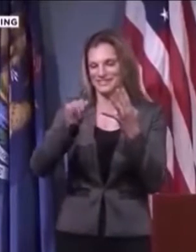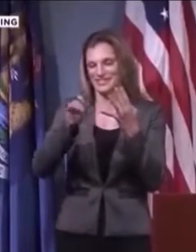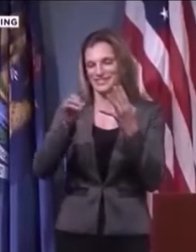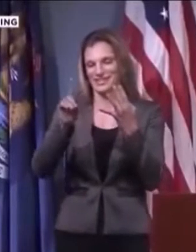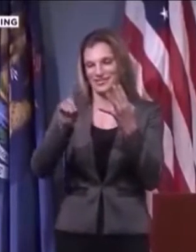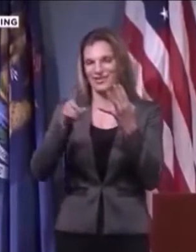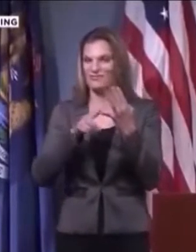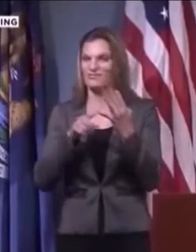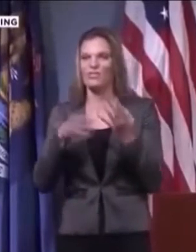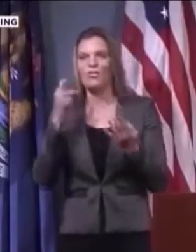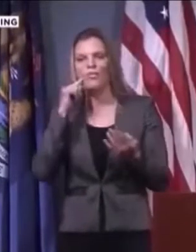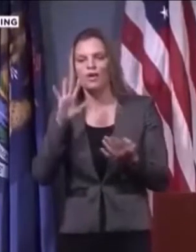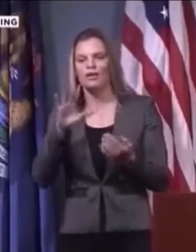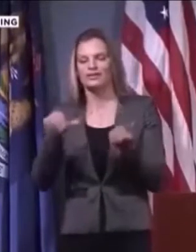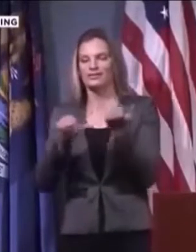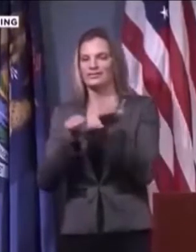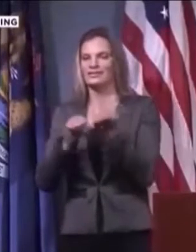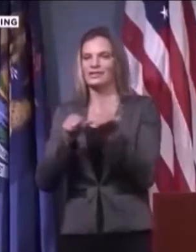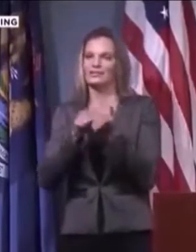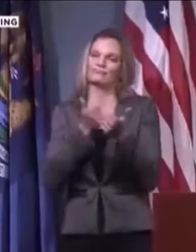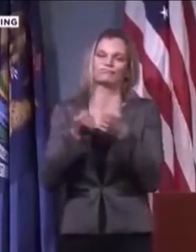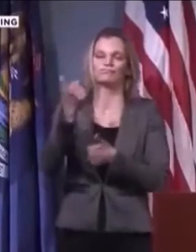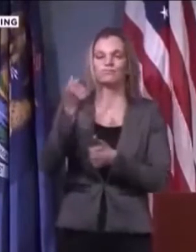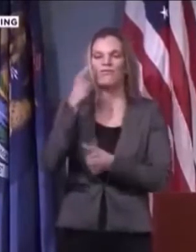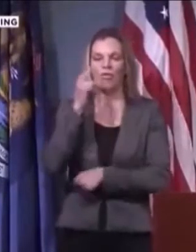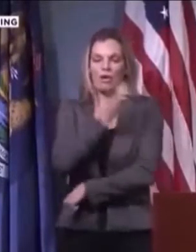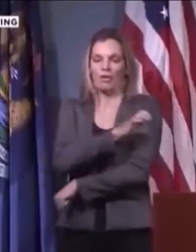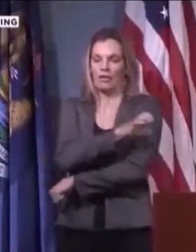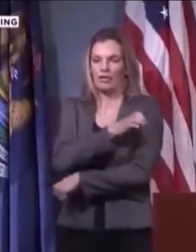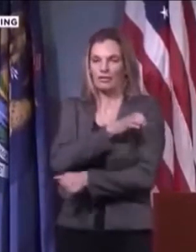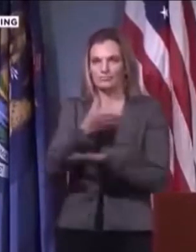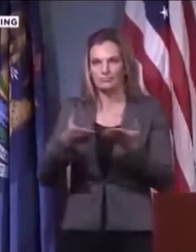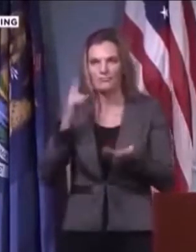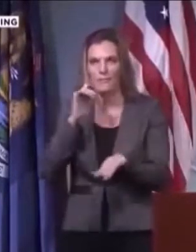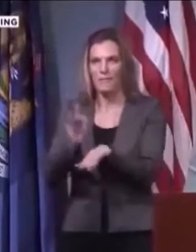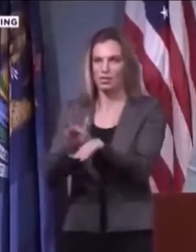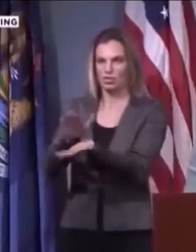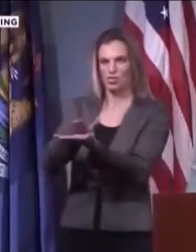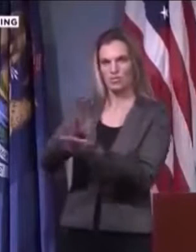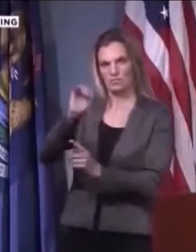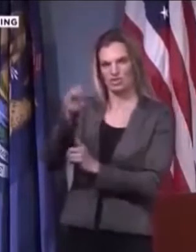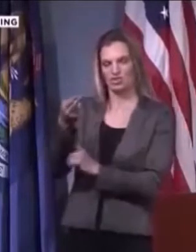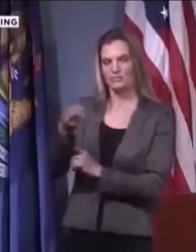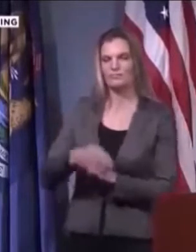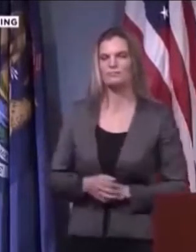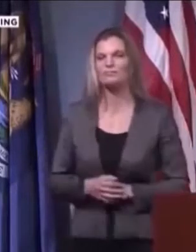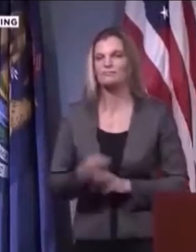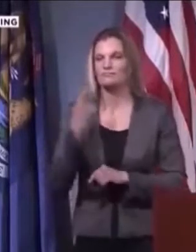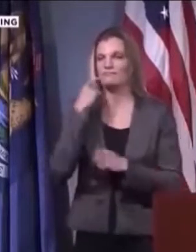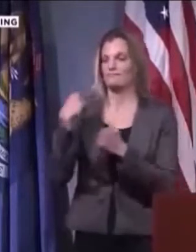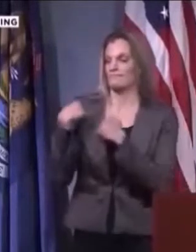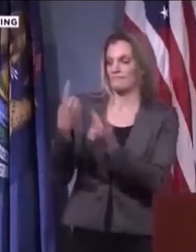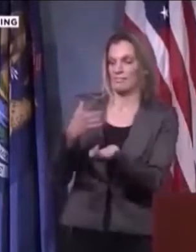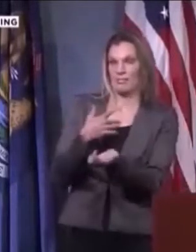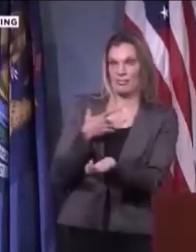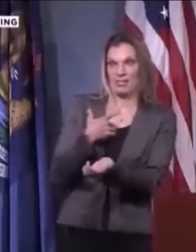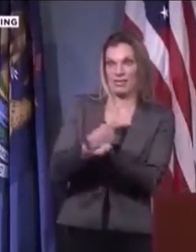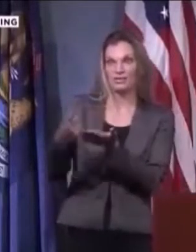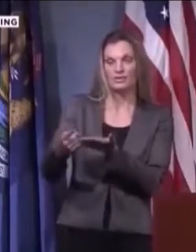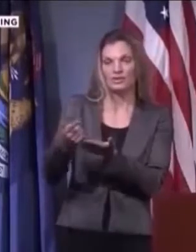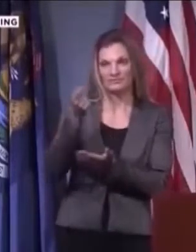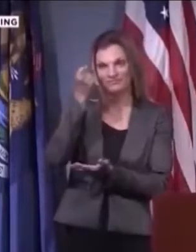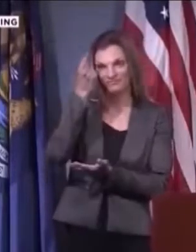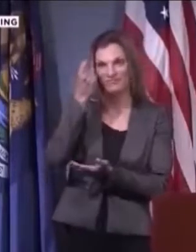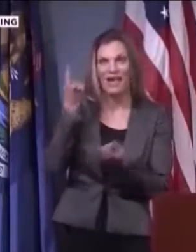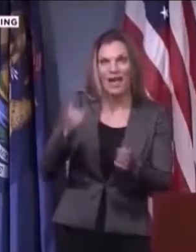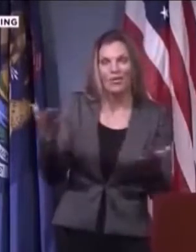down some of the bars and restaurants up north because people were going going up north for the the weekend to get away from it all